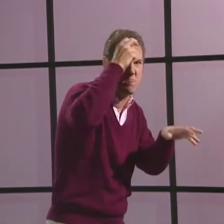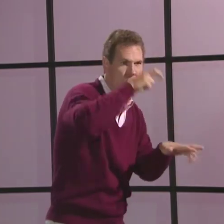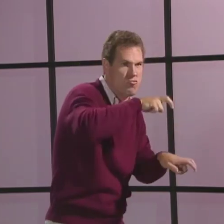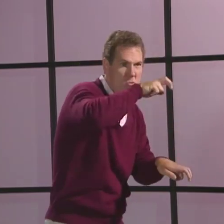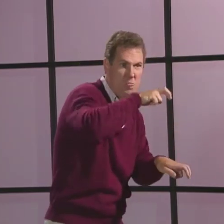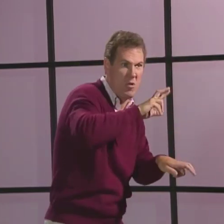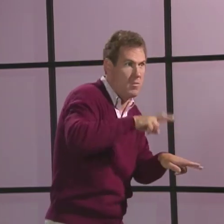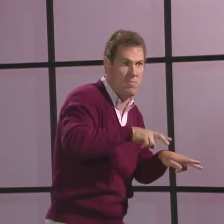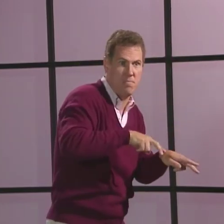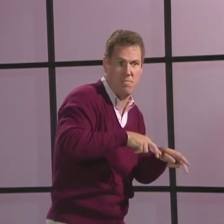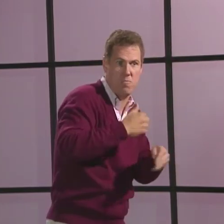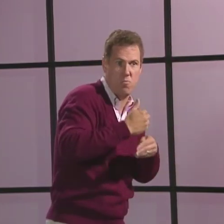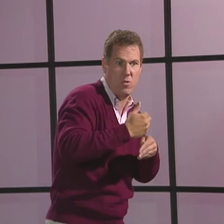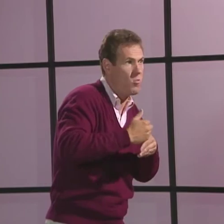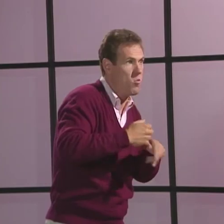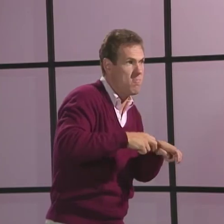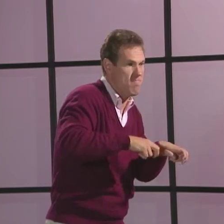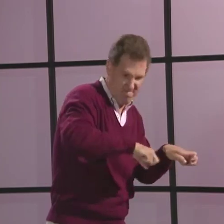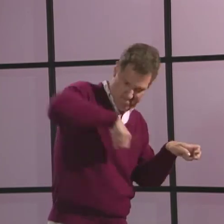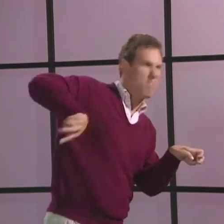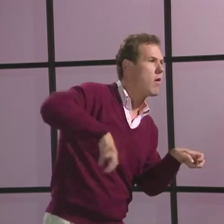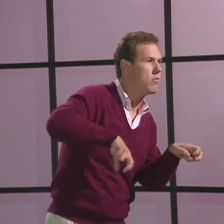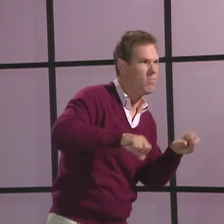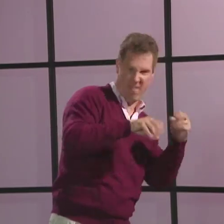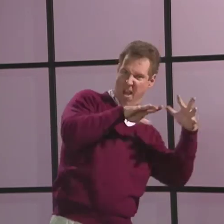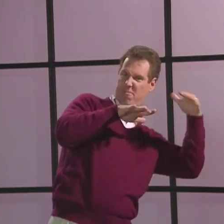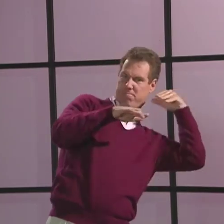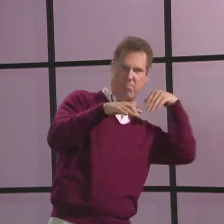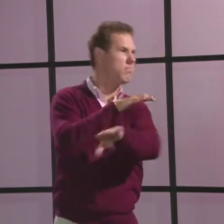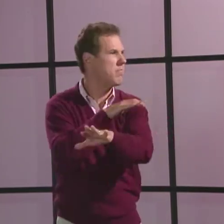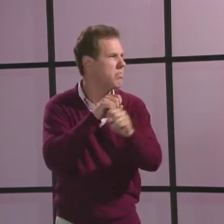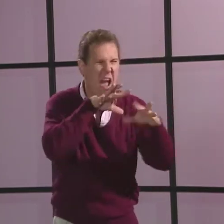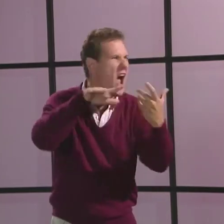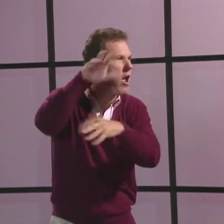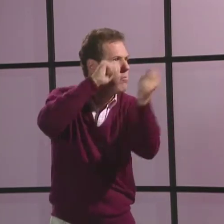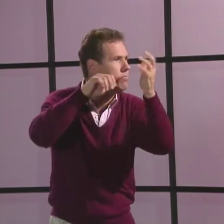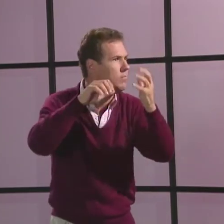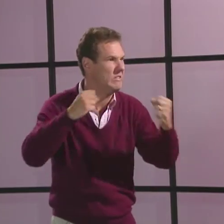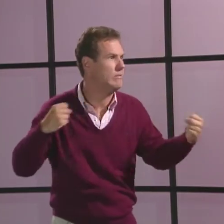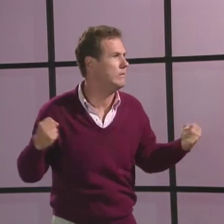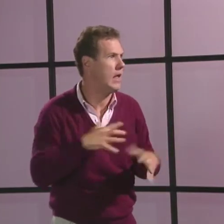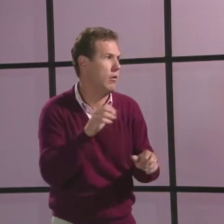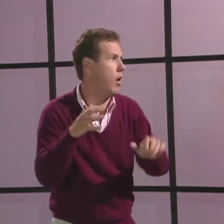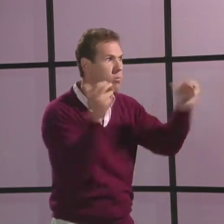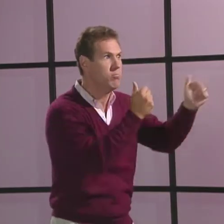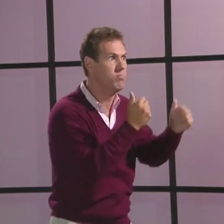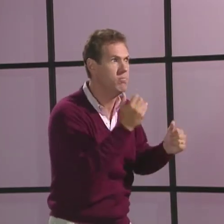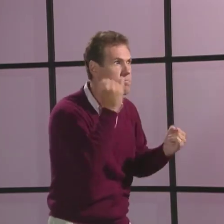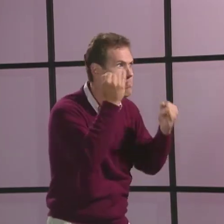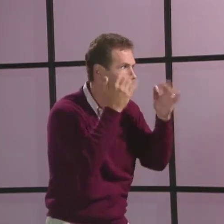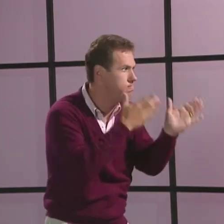When they were ready, the donkey would kick the window in and cause total chaos, and it would scare the robbers. That was their plan.